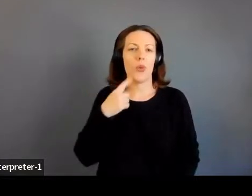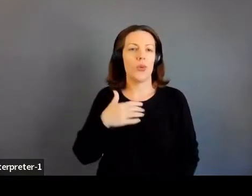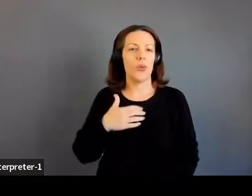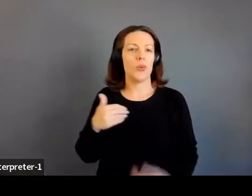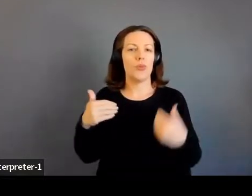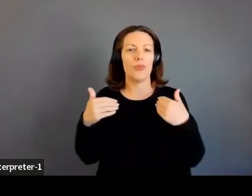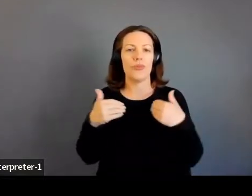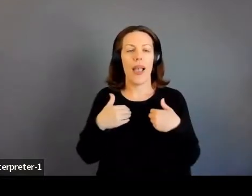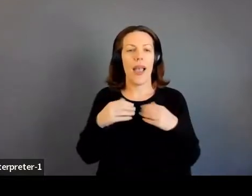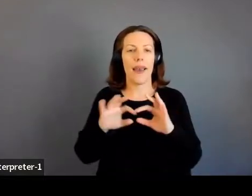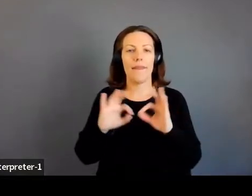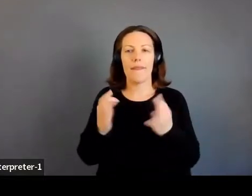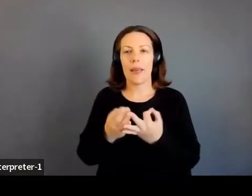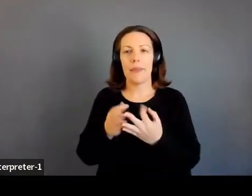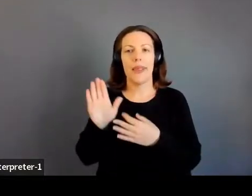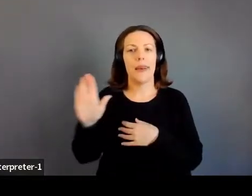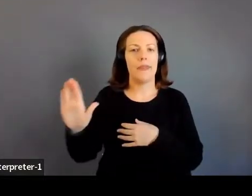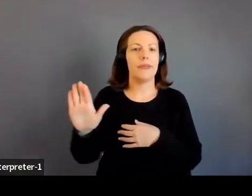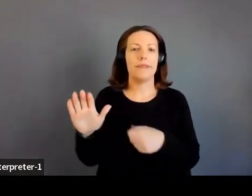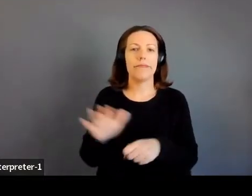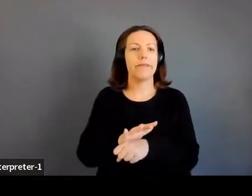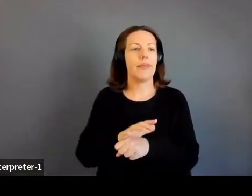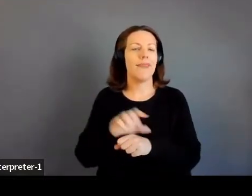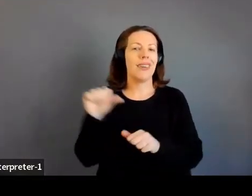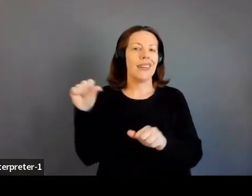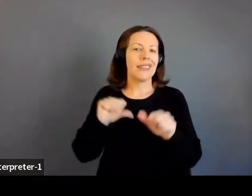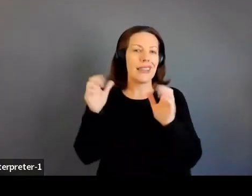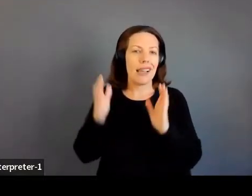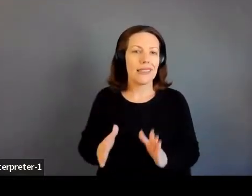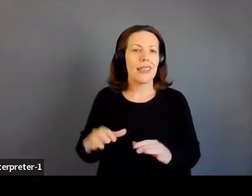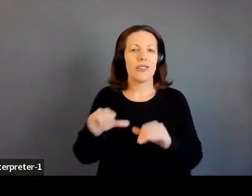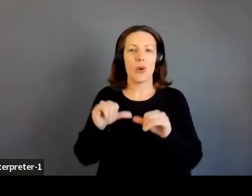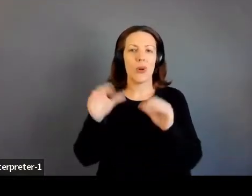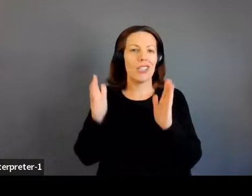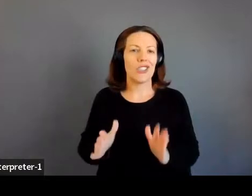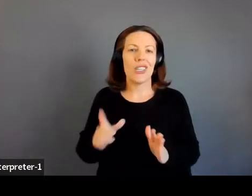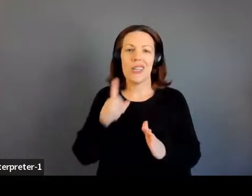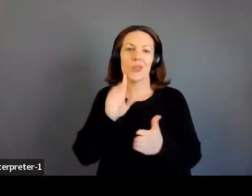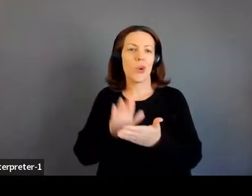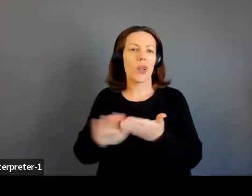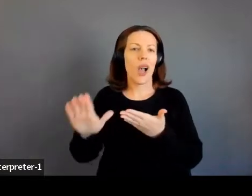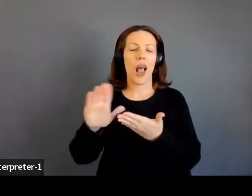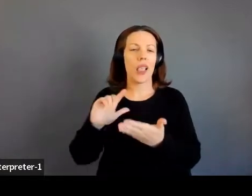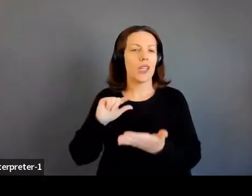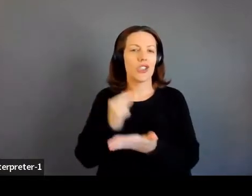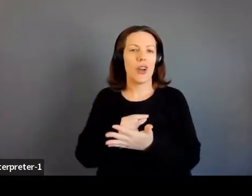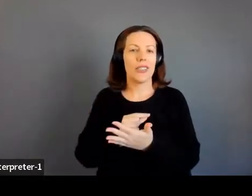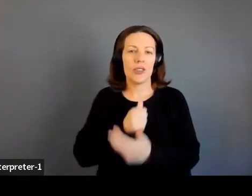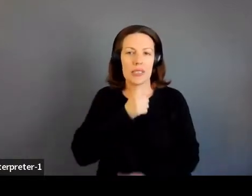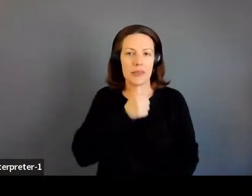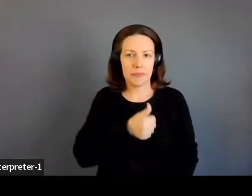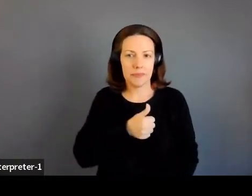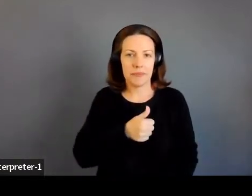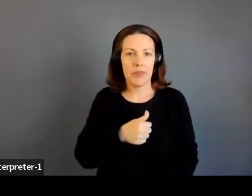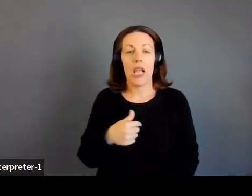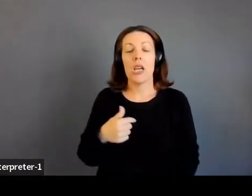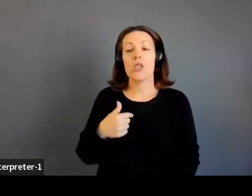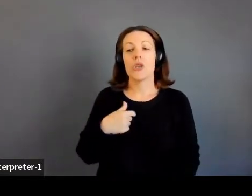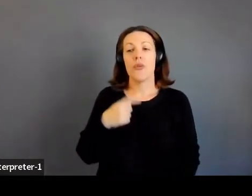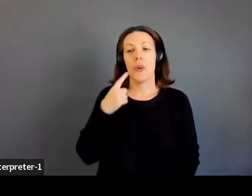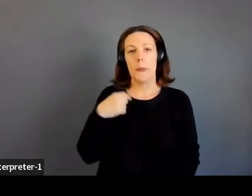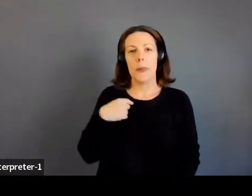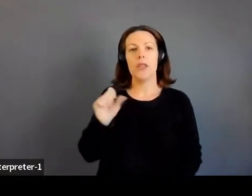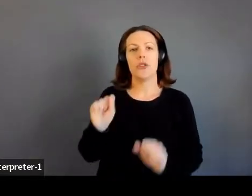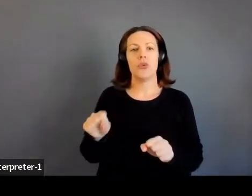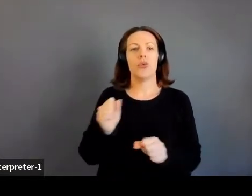of scientists or engineers or college graduates. And so being able to create